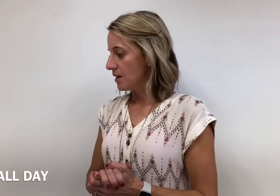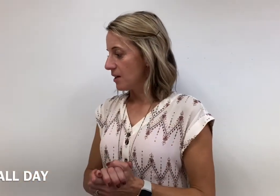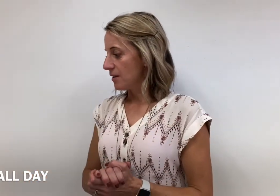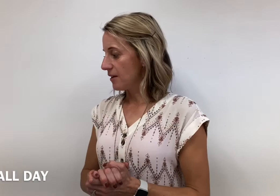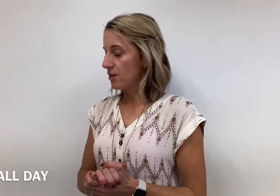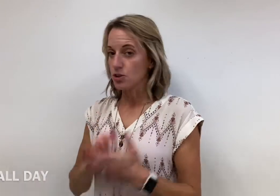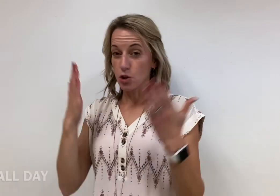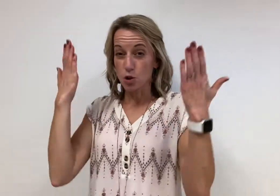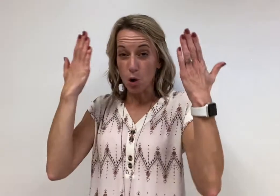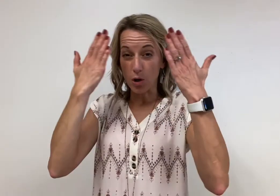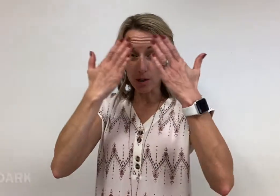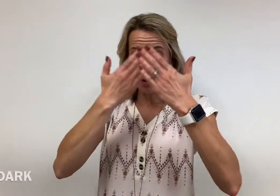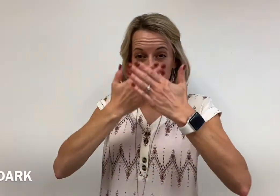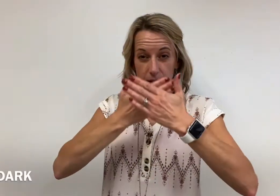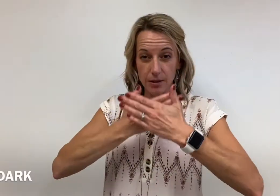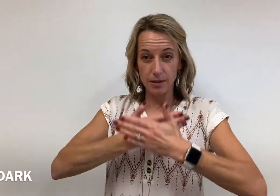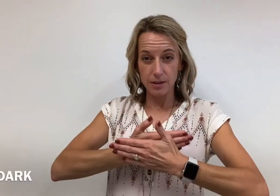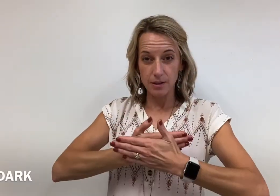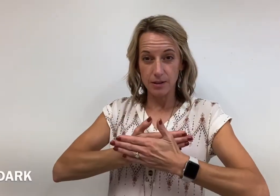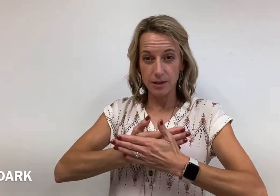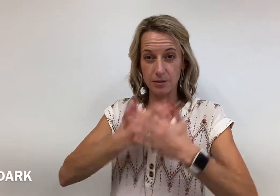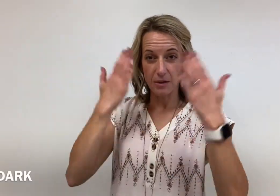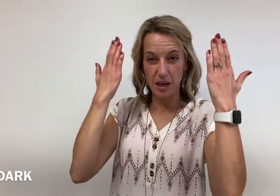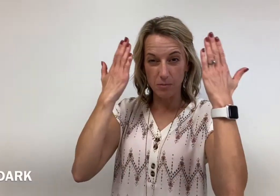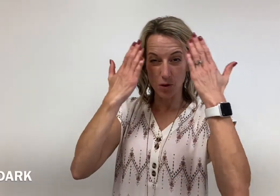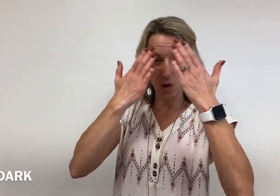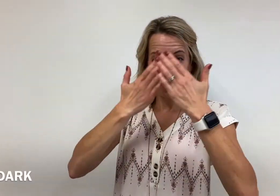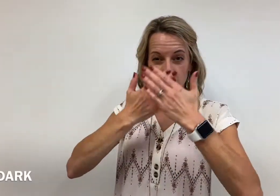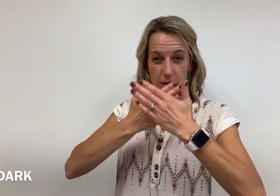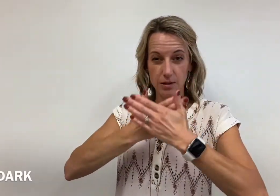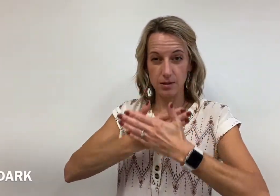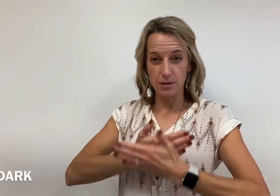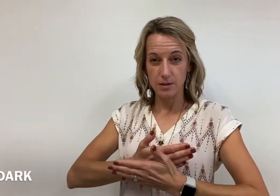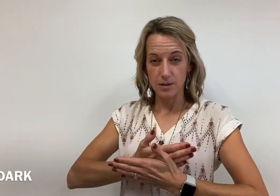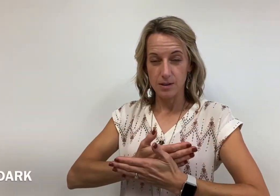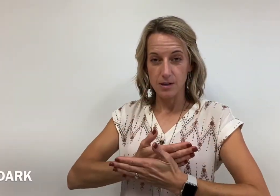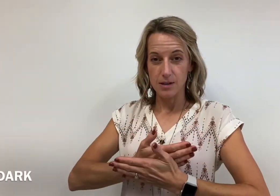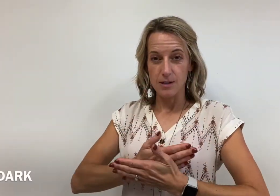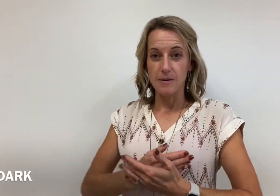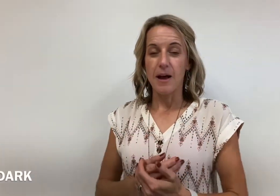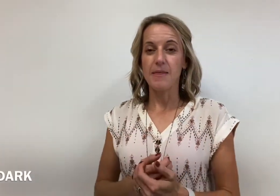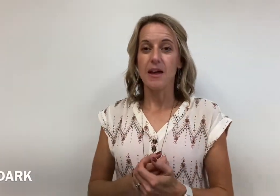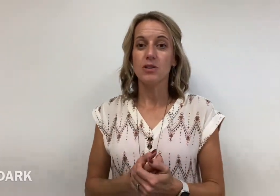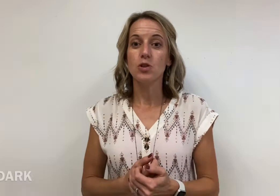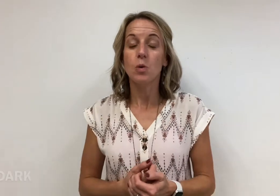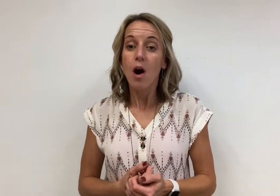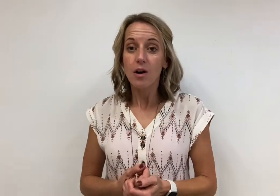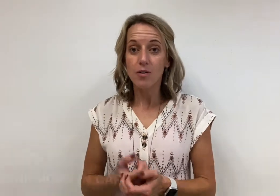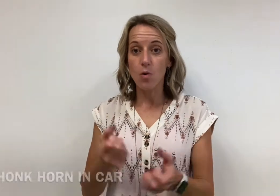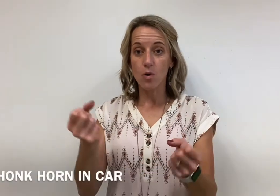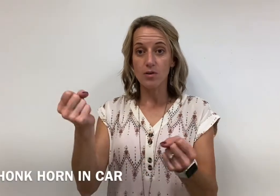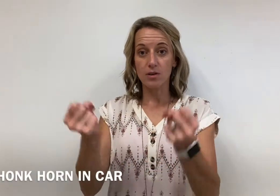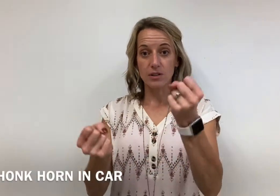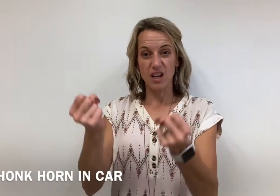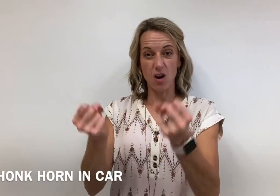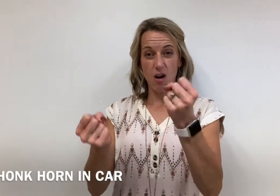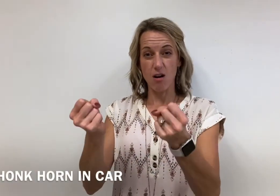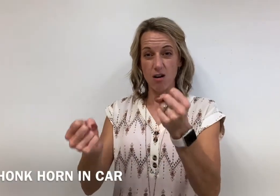There's dark, it became dark. And then to honk the horn, they're going to say car,